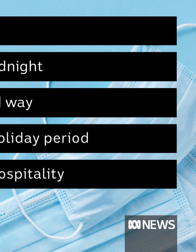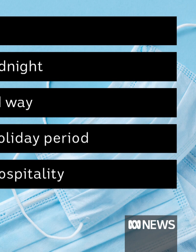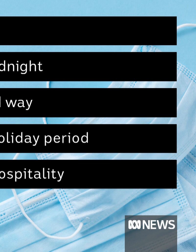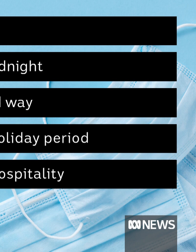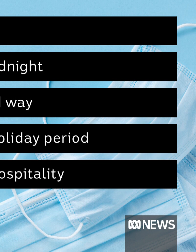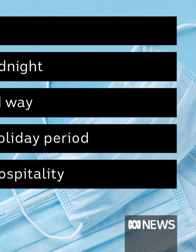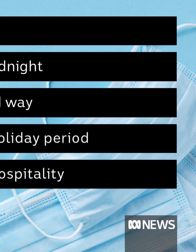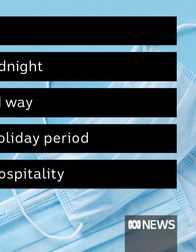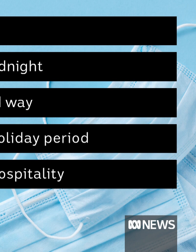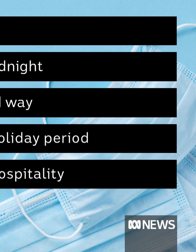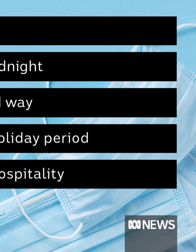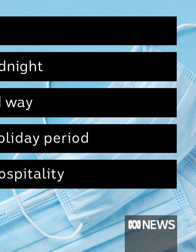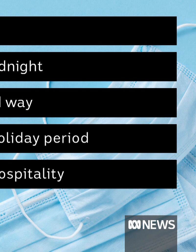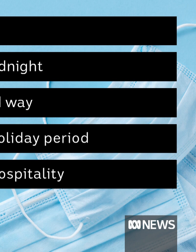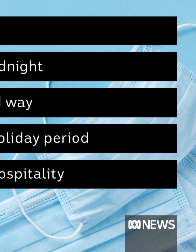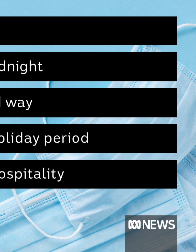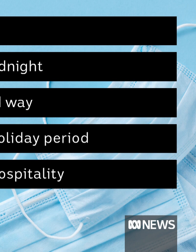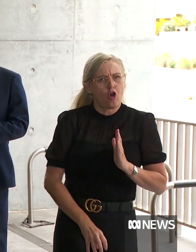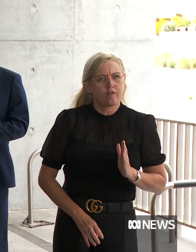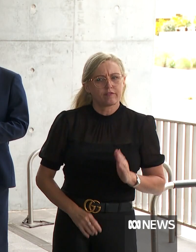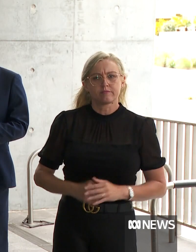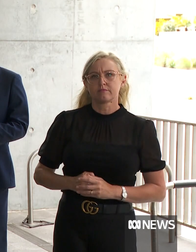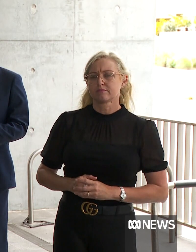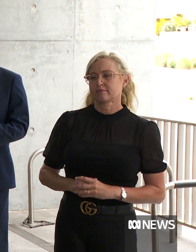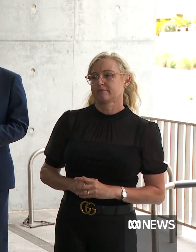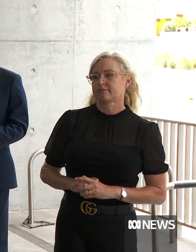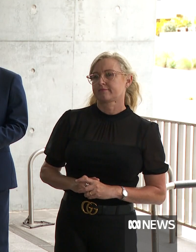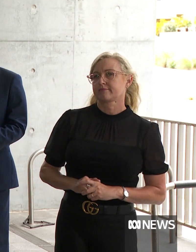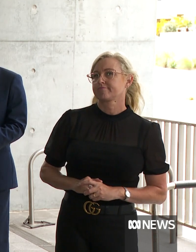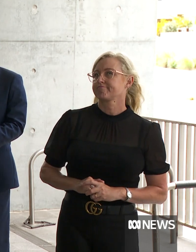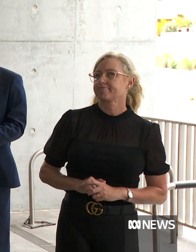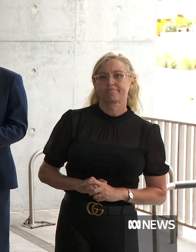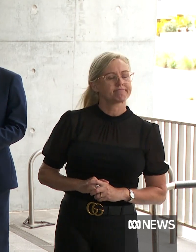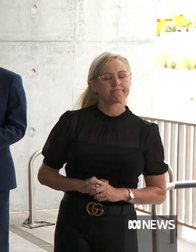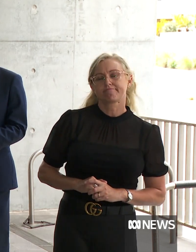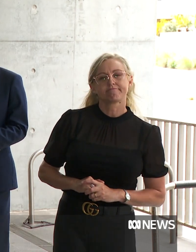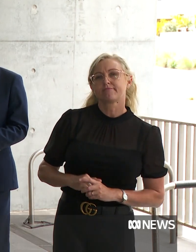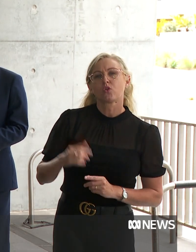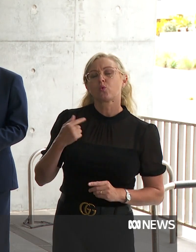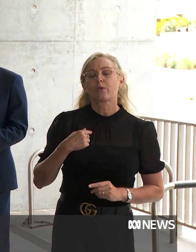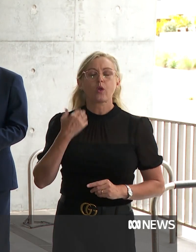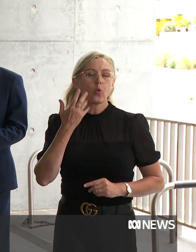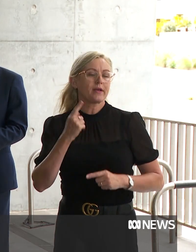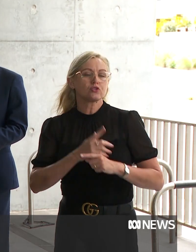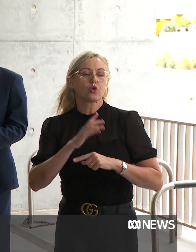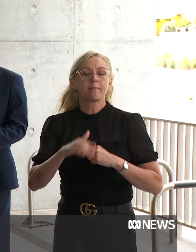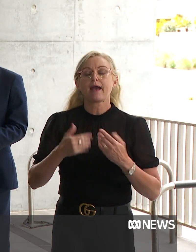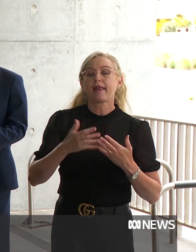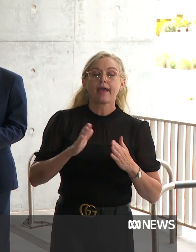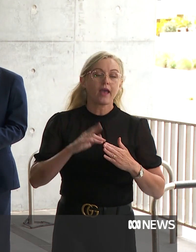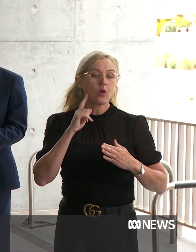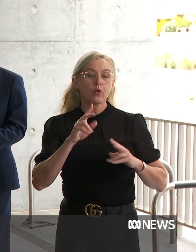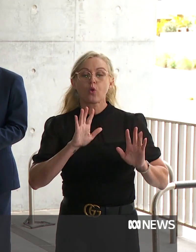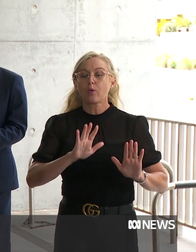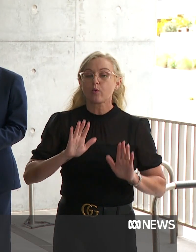December 27 for one month. We've always said along the way that we'll tailor our settings on the evidence and the facts